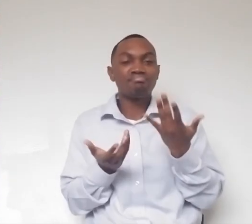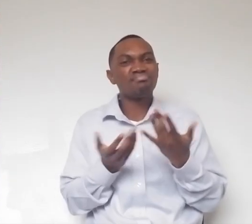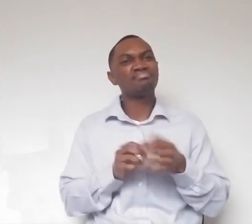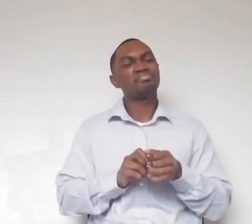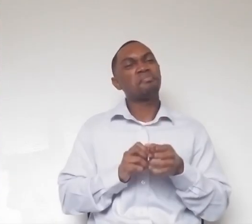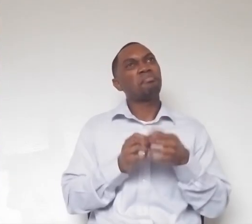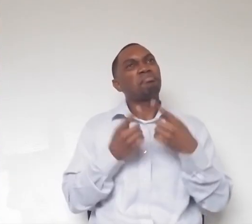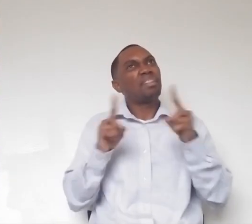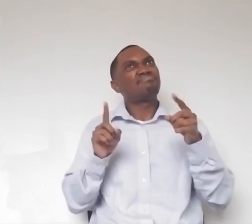being able to ask them.